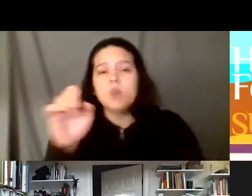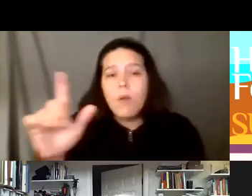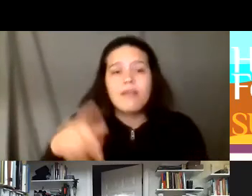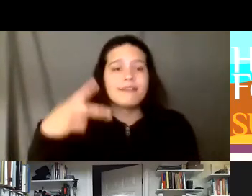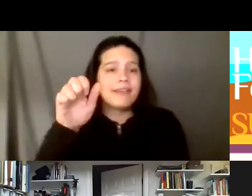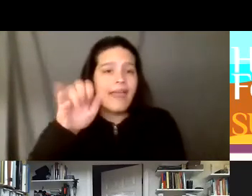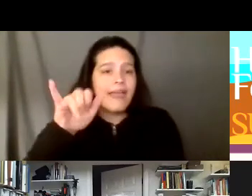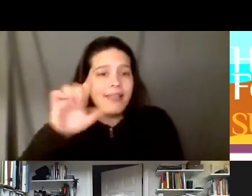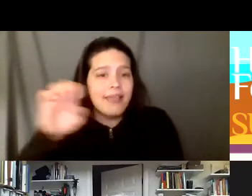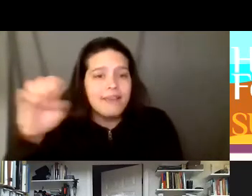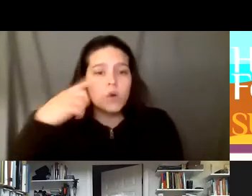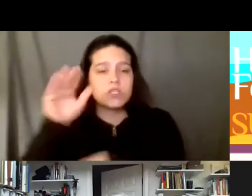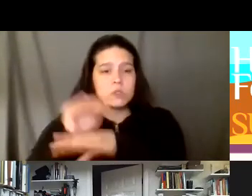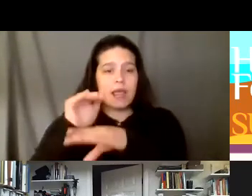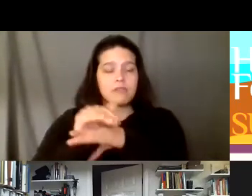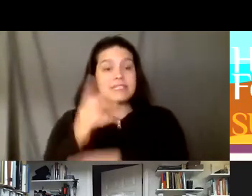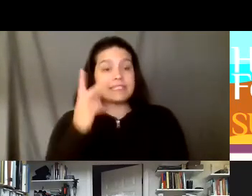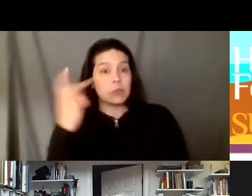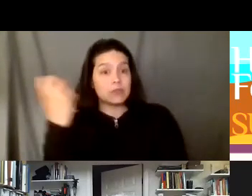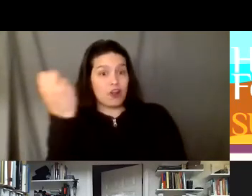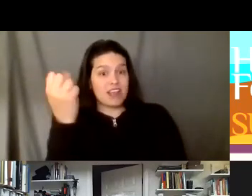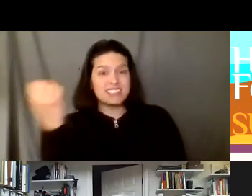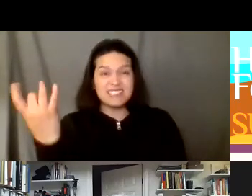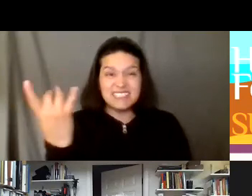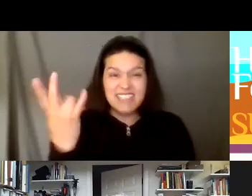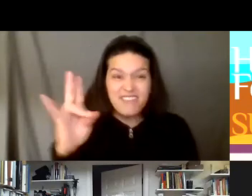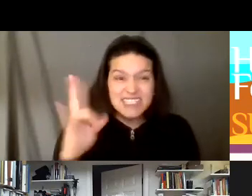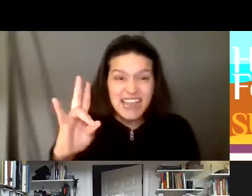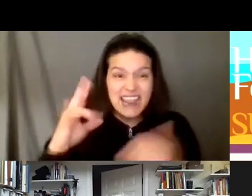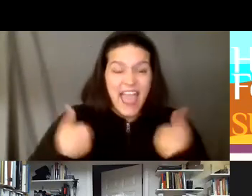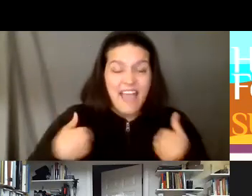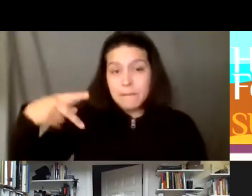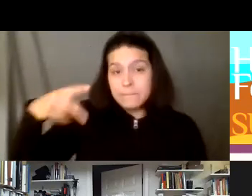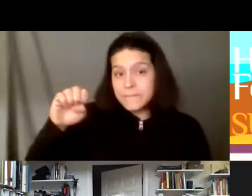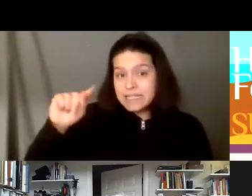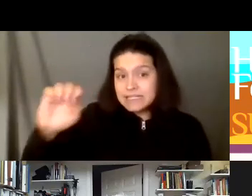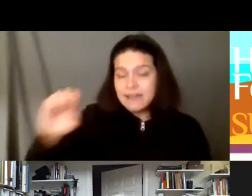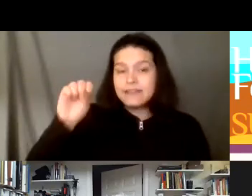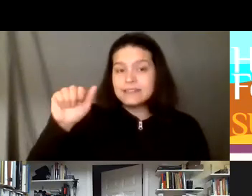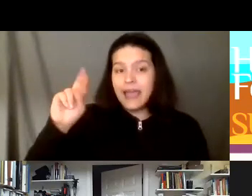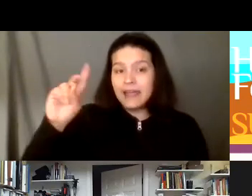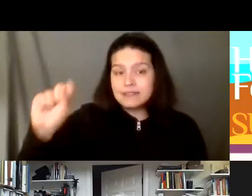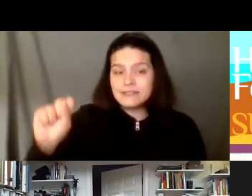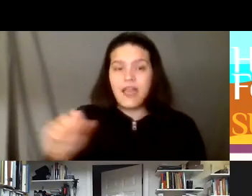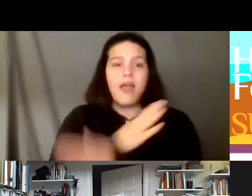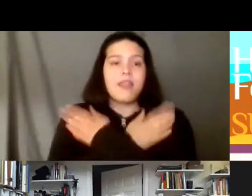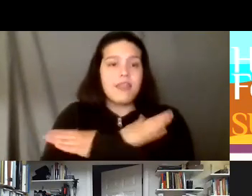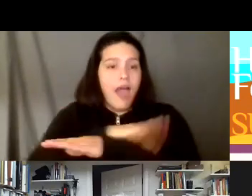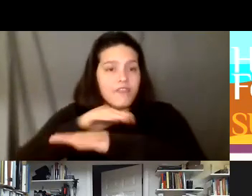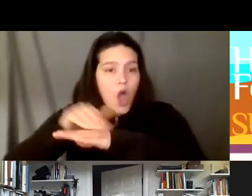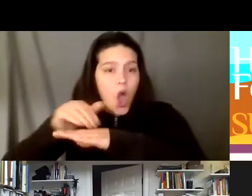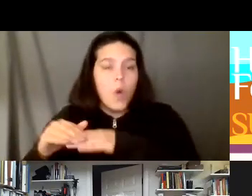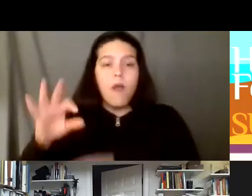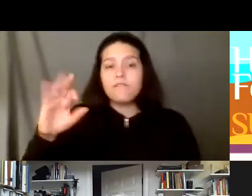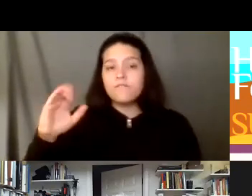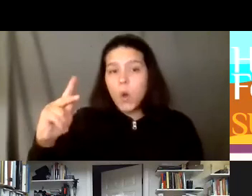tonight and we'll see you a saturday to 17th we've got pete sands navajo folk singer uh filmmaker he has